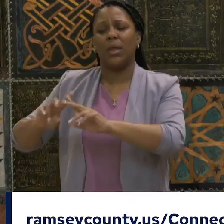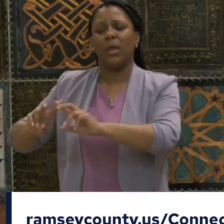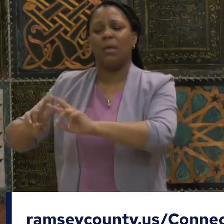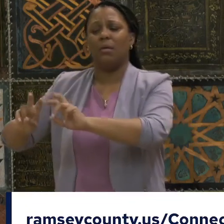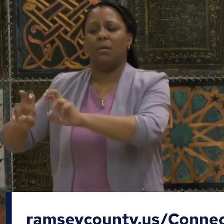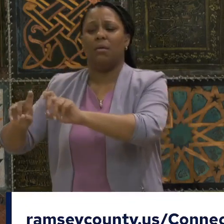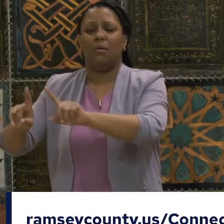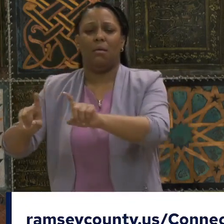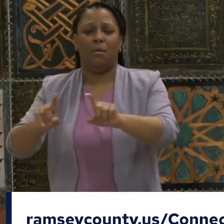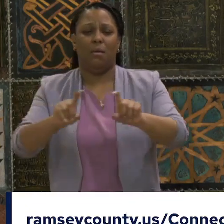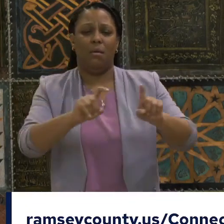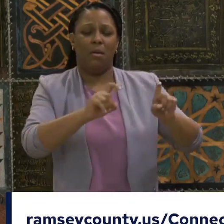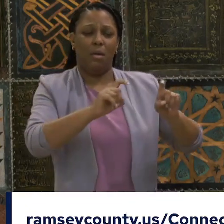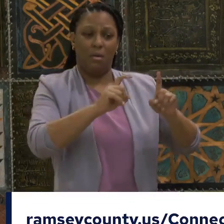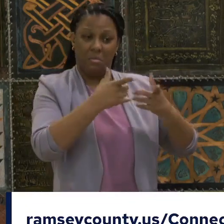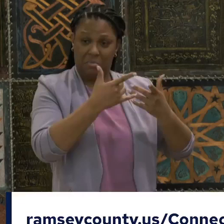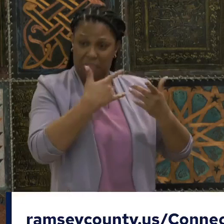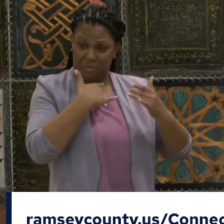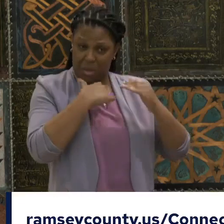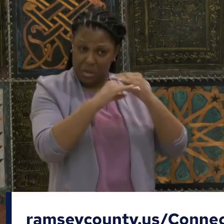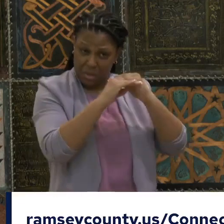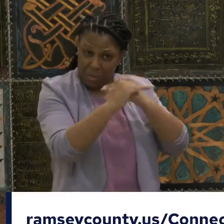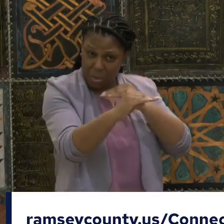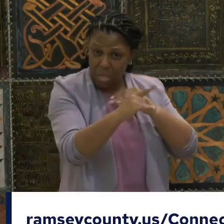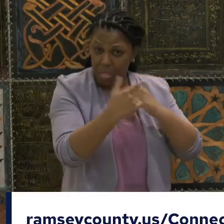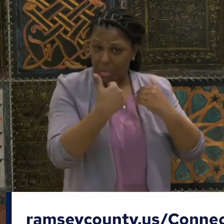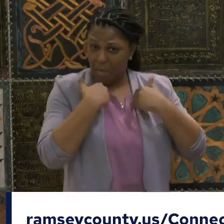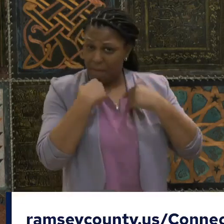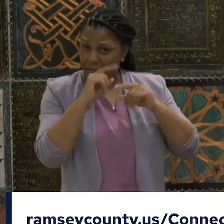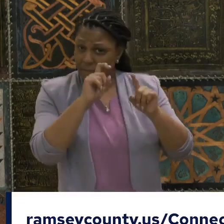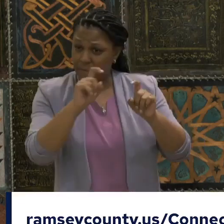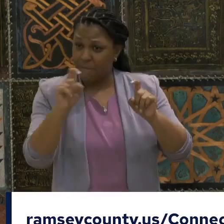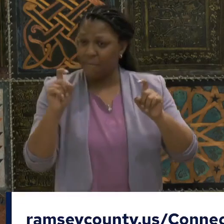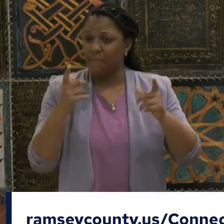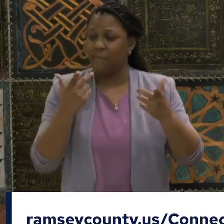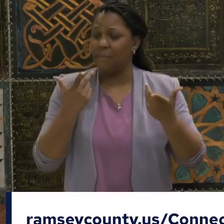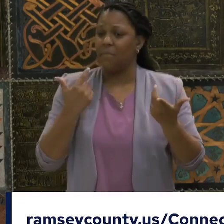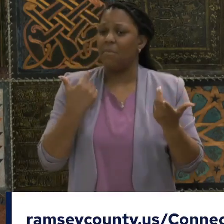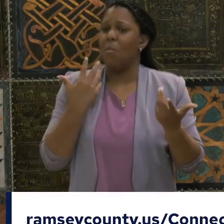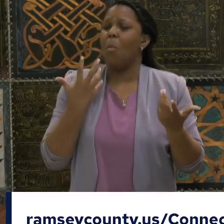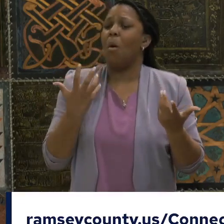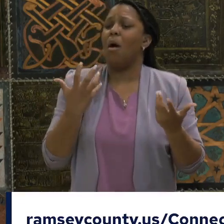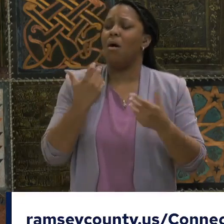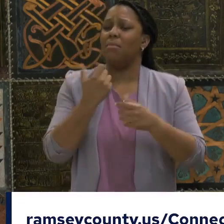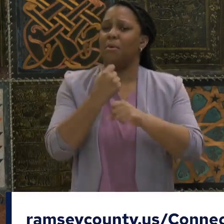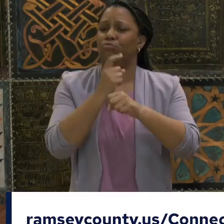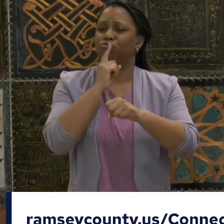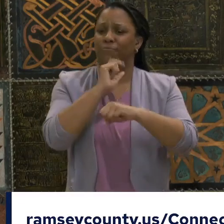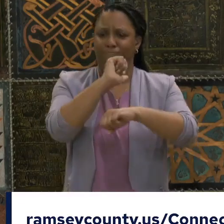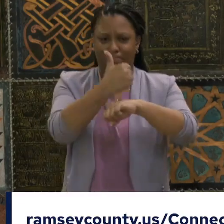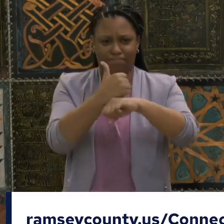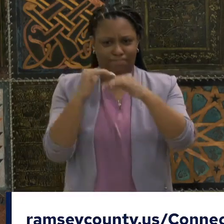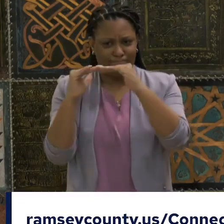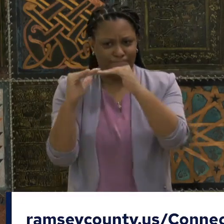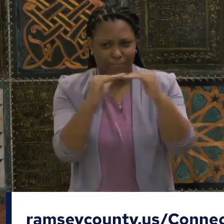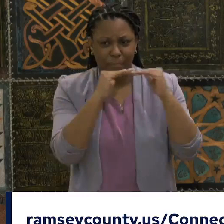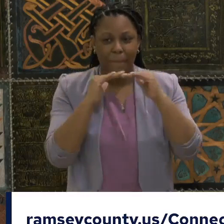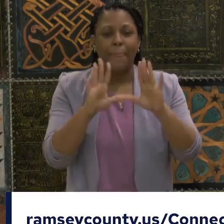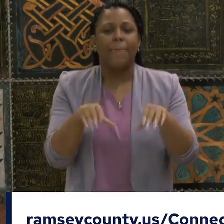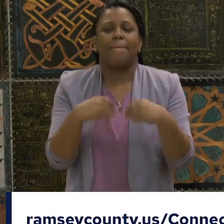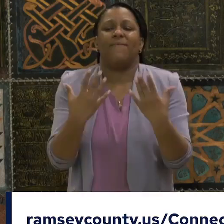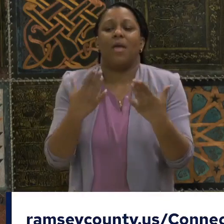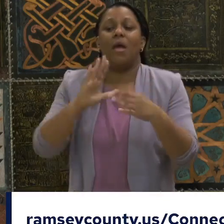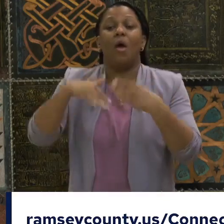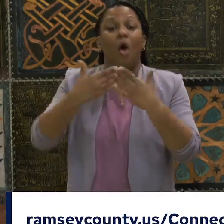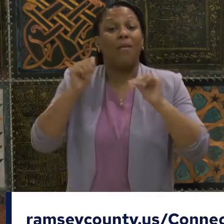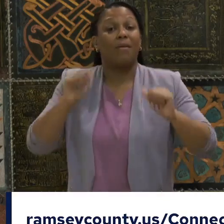digital inclusion as a foundation for an equitable future is crucial as it provides everyone with the necessary access to